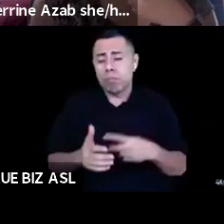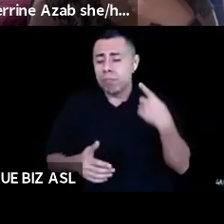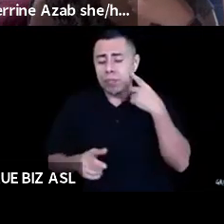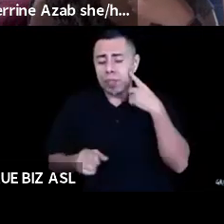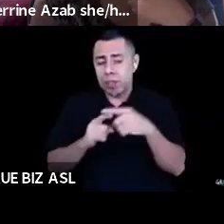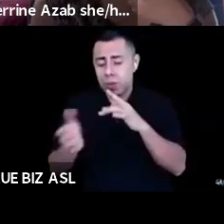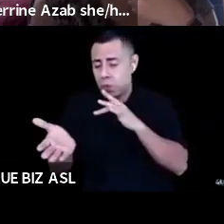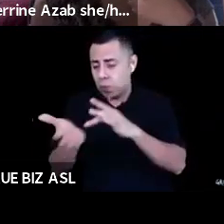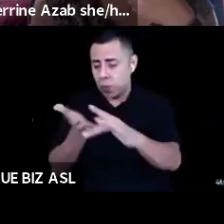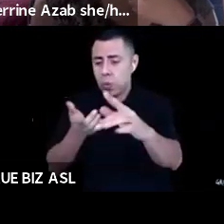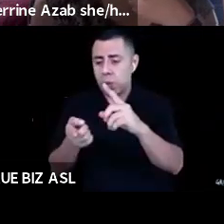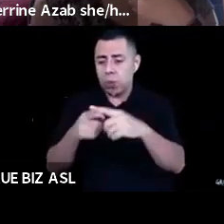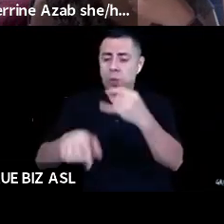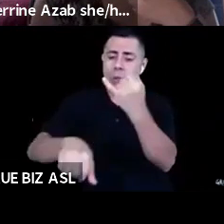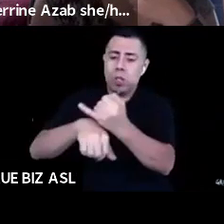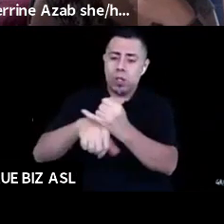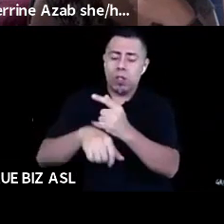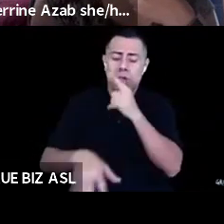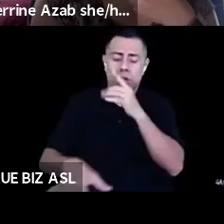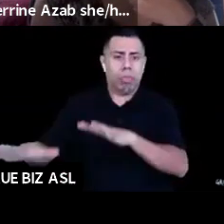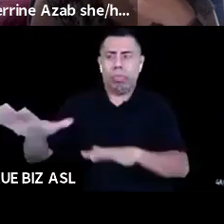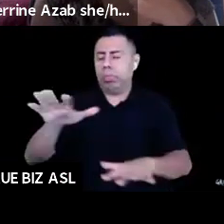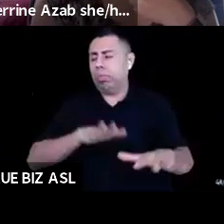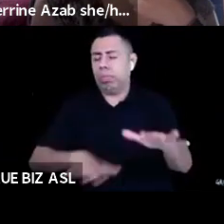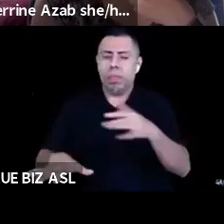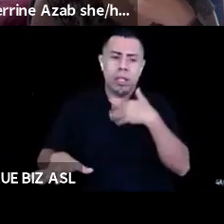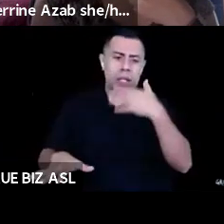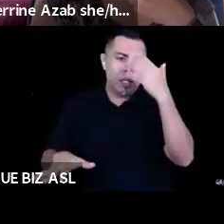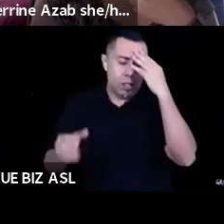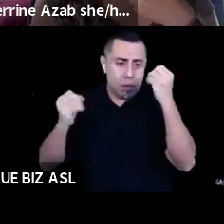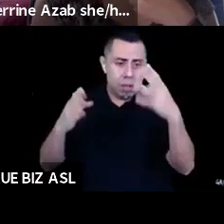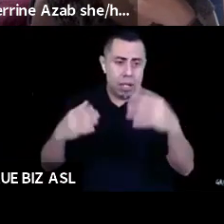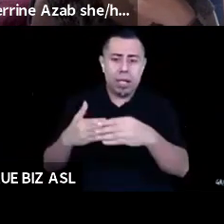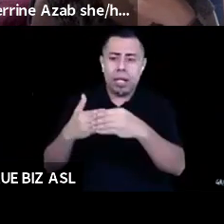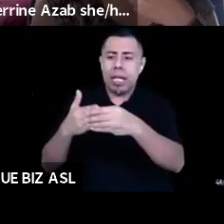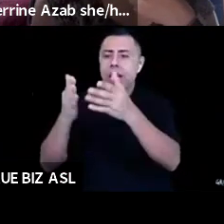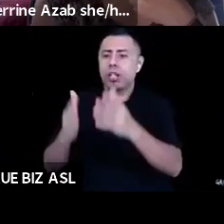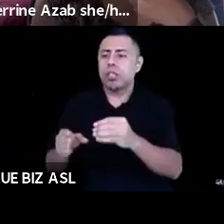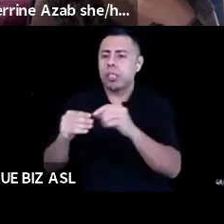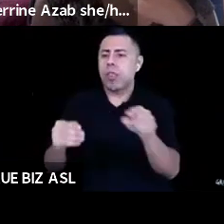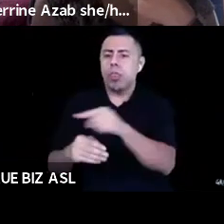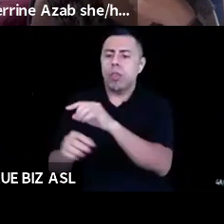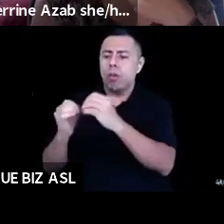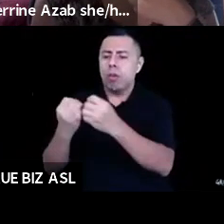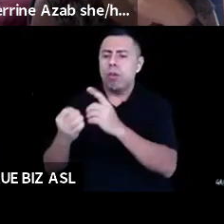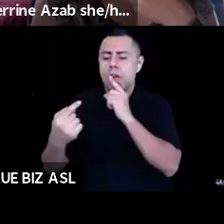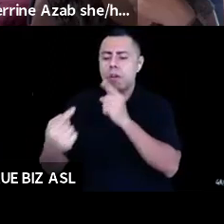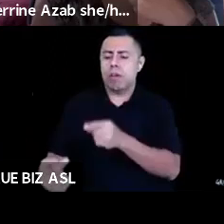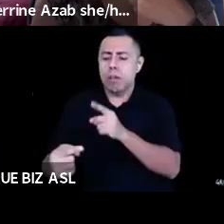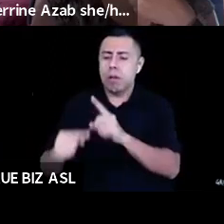know a lot of leaders of those organizations who are really struggling. Um, I will say that I know that there are choices, right. And that I